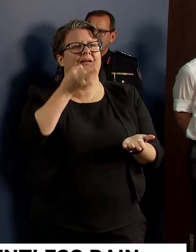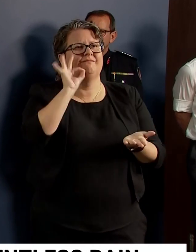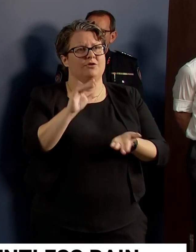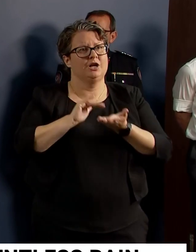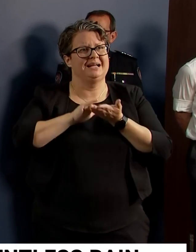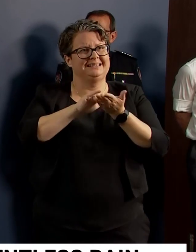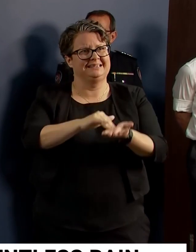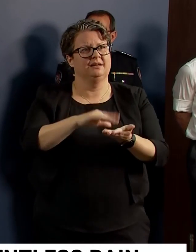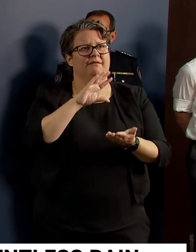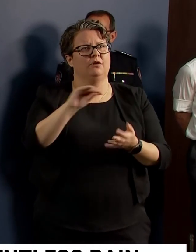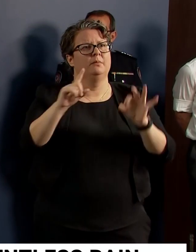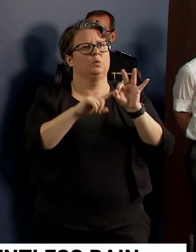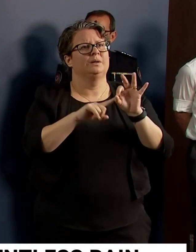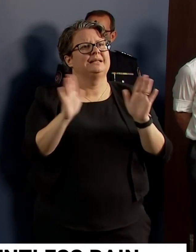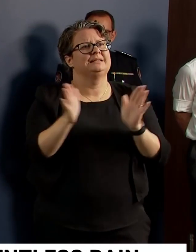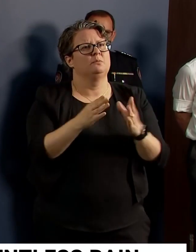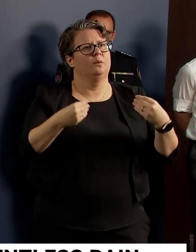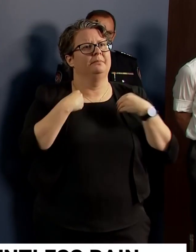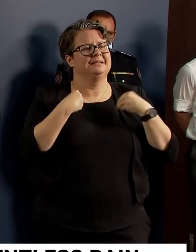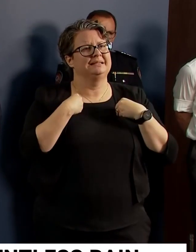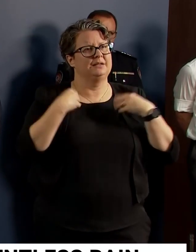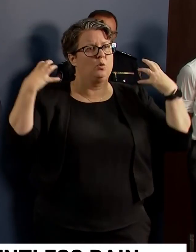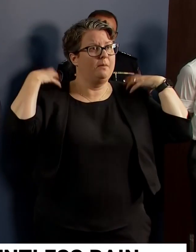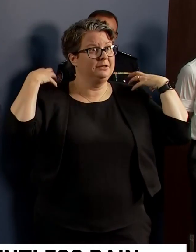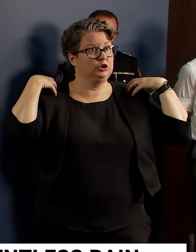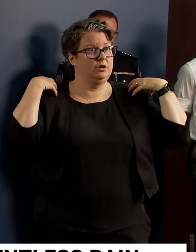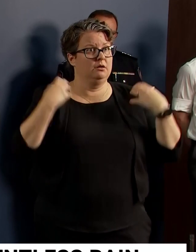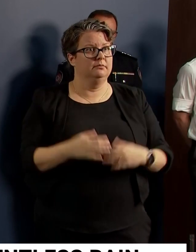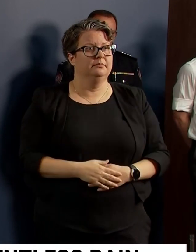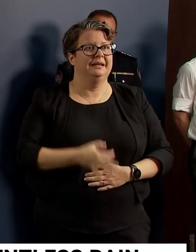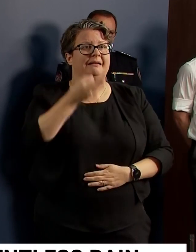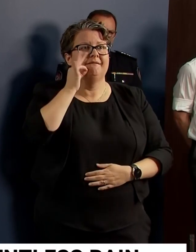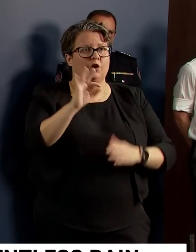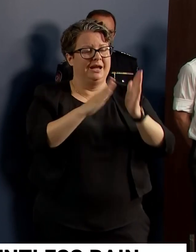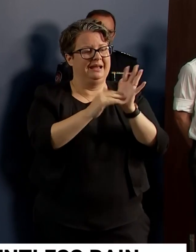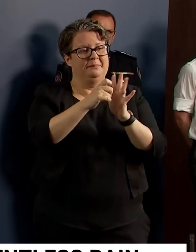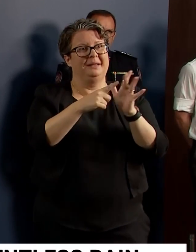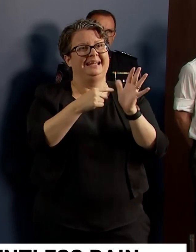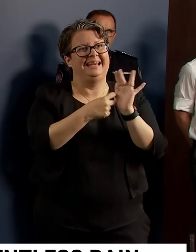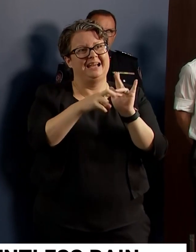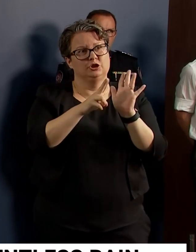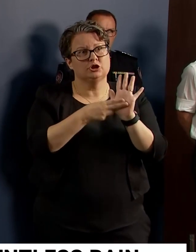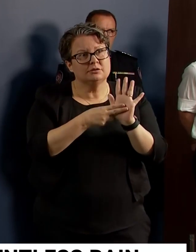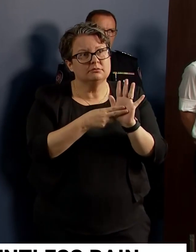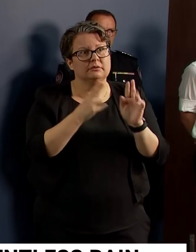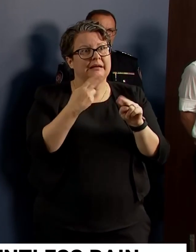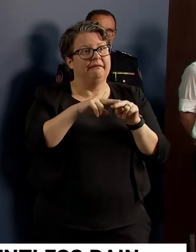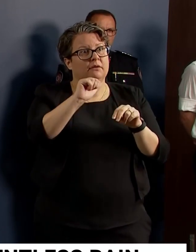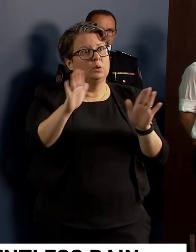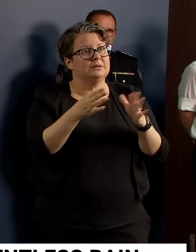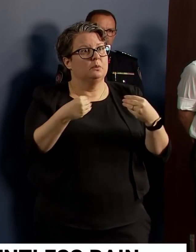from our Queensland Small Business Commissioner. That is free mediation that's available for impacted businesses